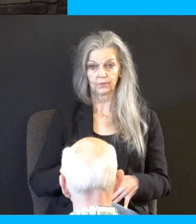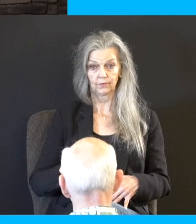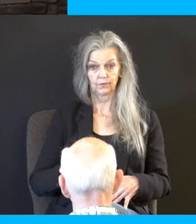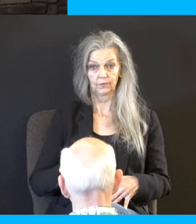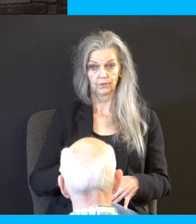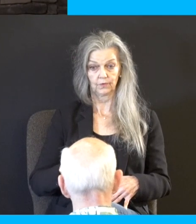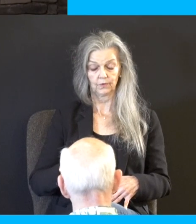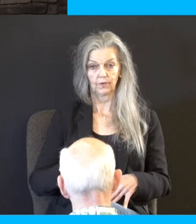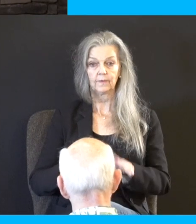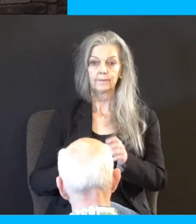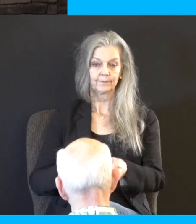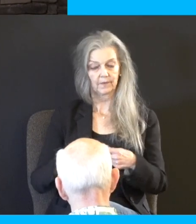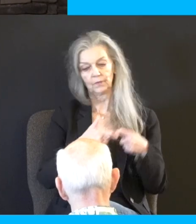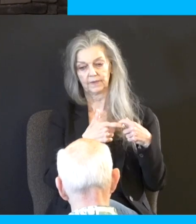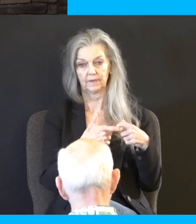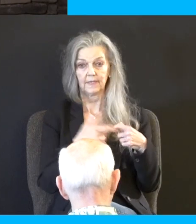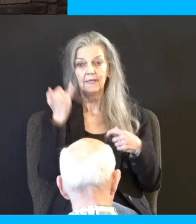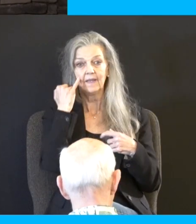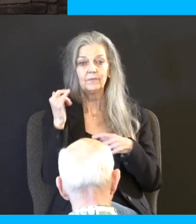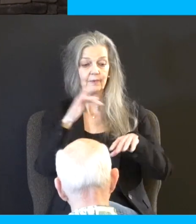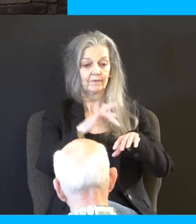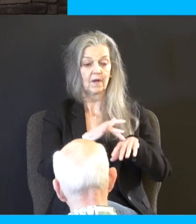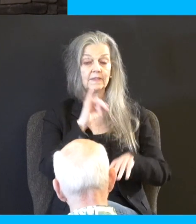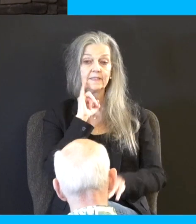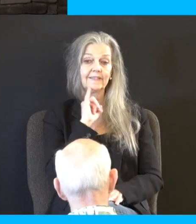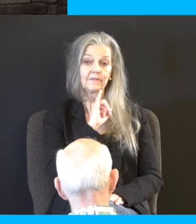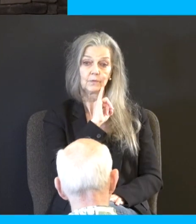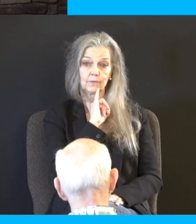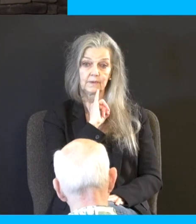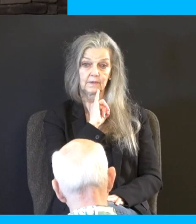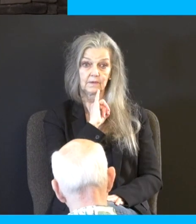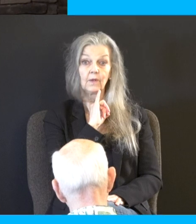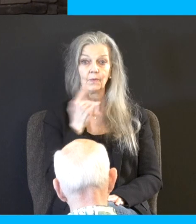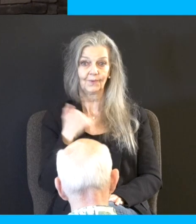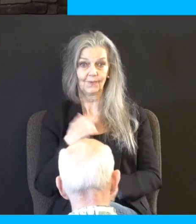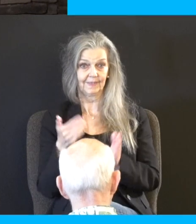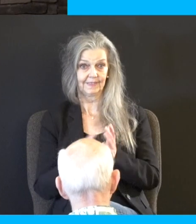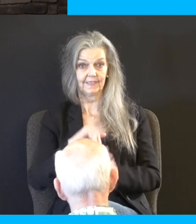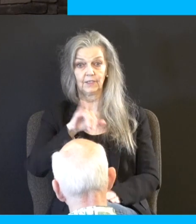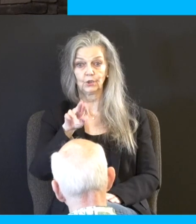For those of you who've been with us to Israel and those who are going in June, we go to the Bedouin tent